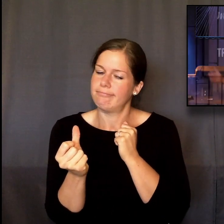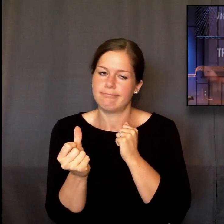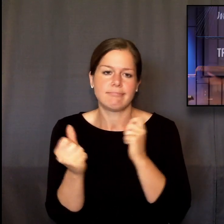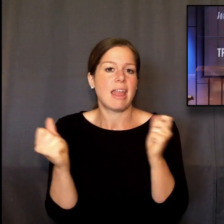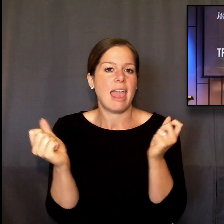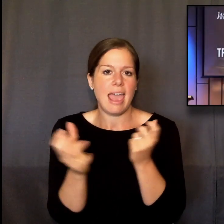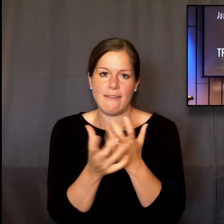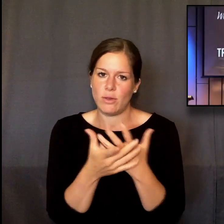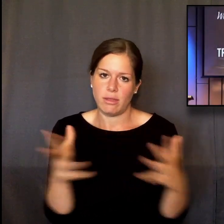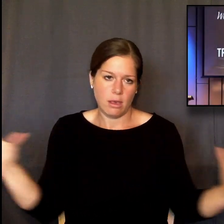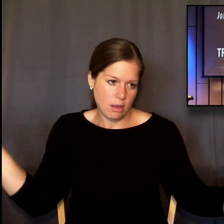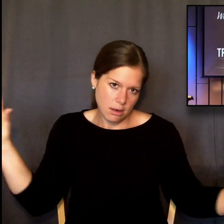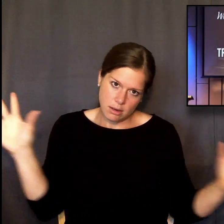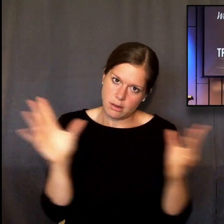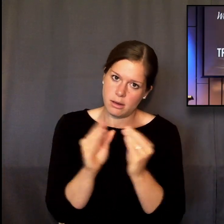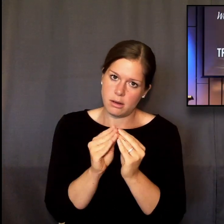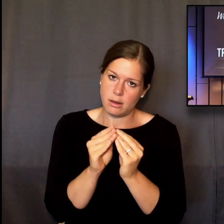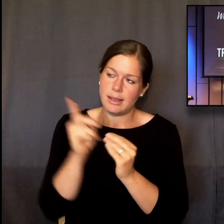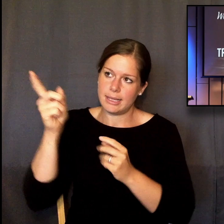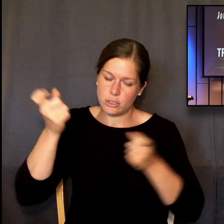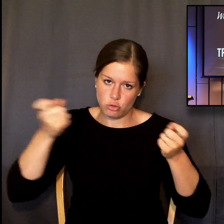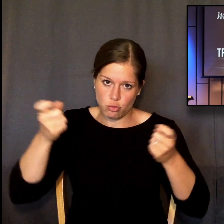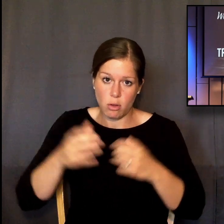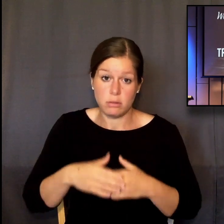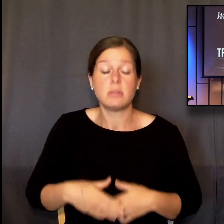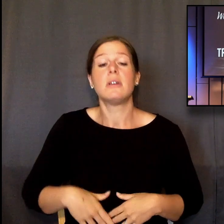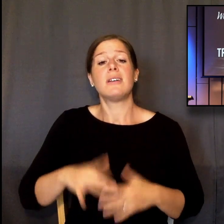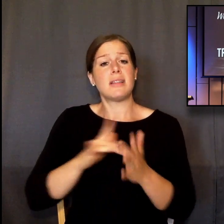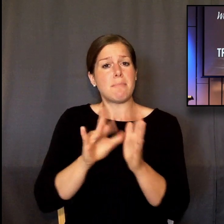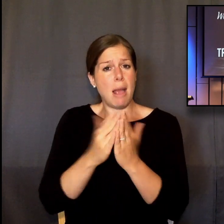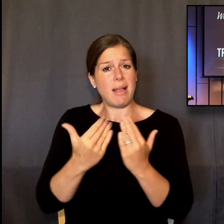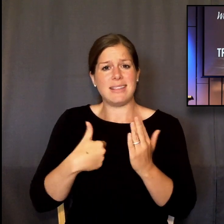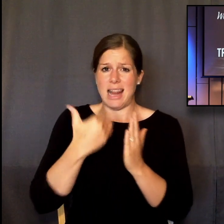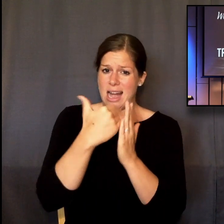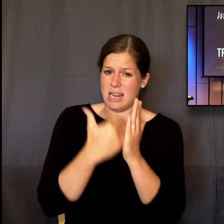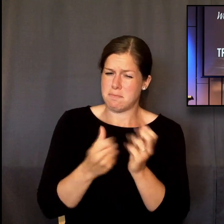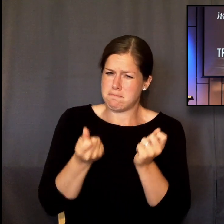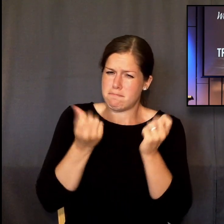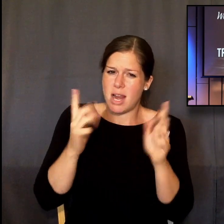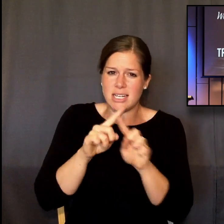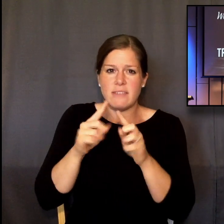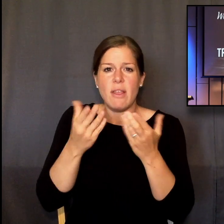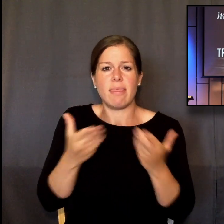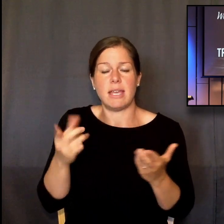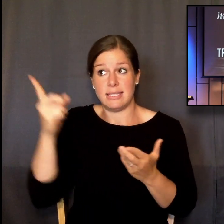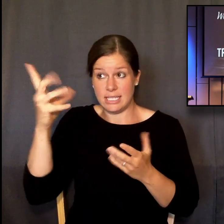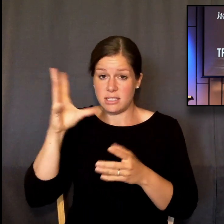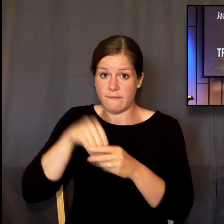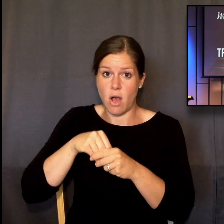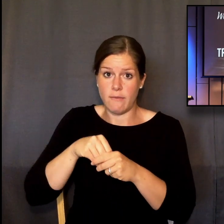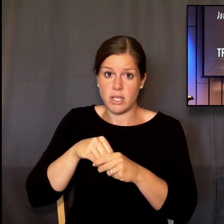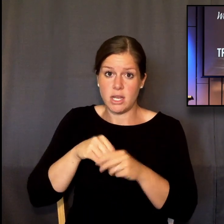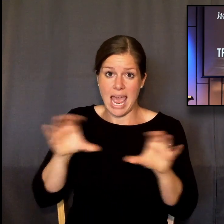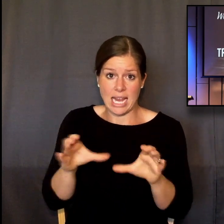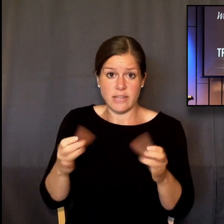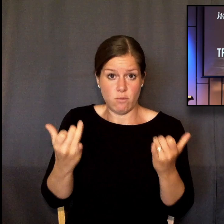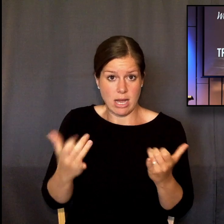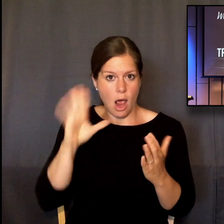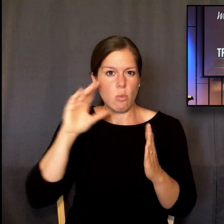Just listen to all the things the Bible says God is active in right now. This is just going to be a tsunami of truth